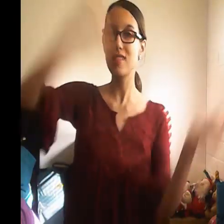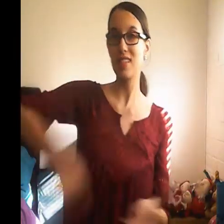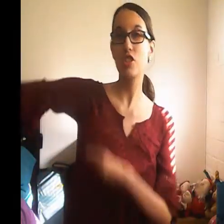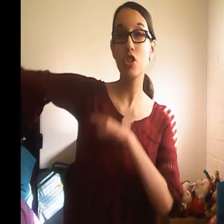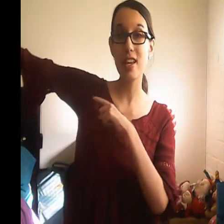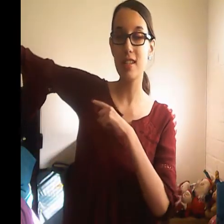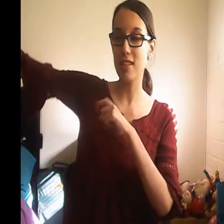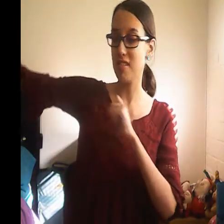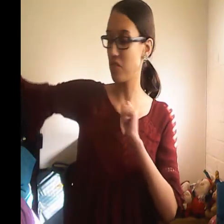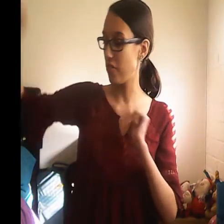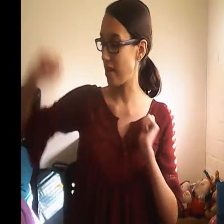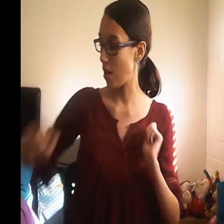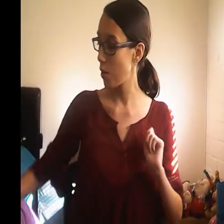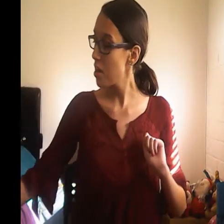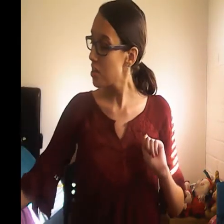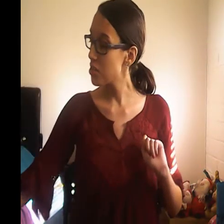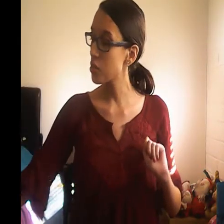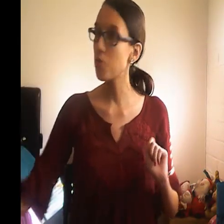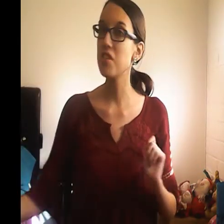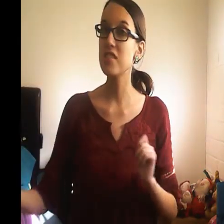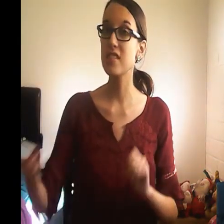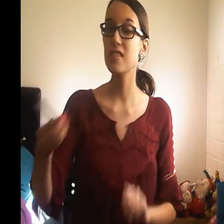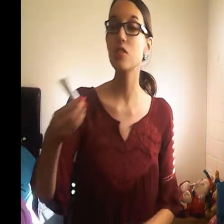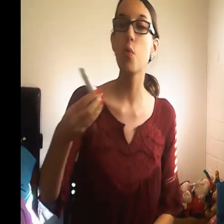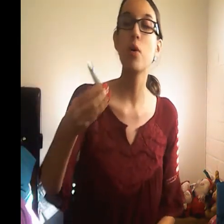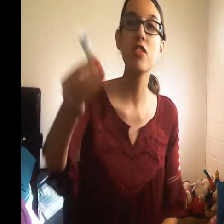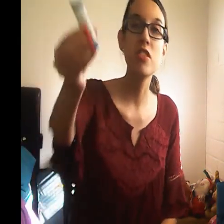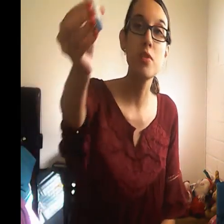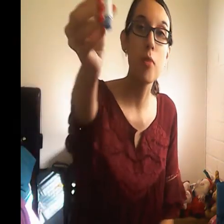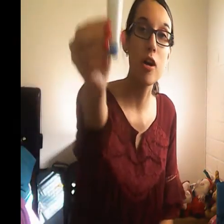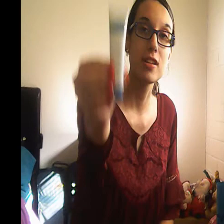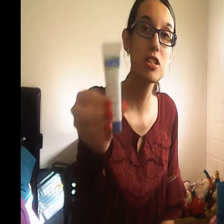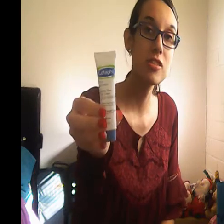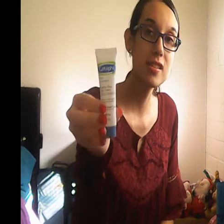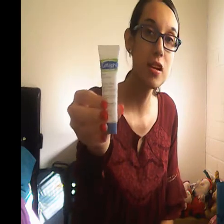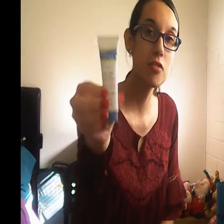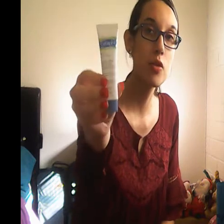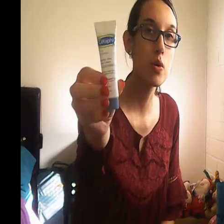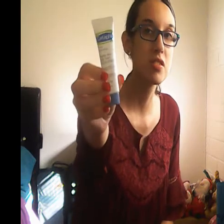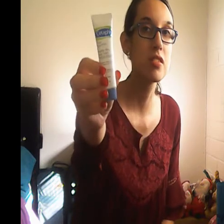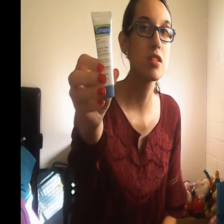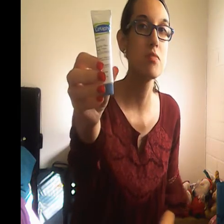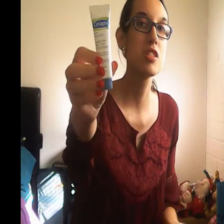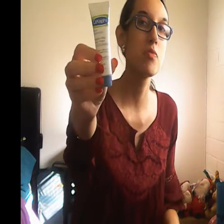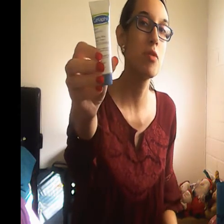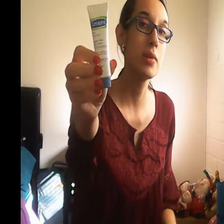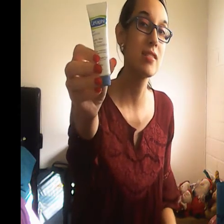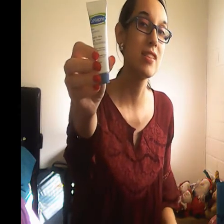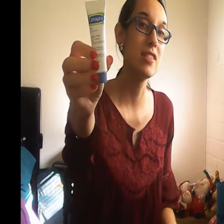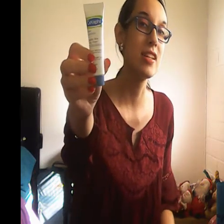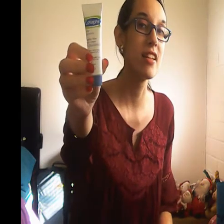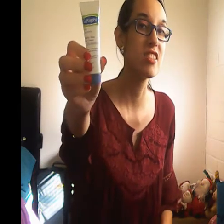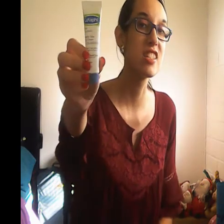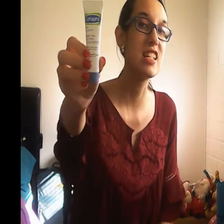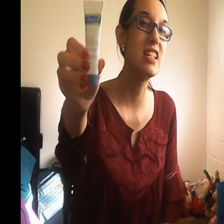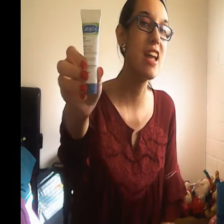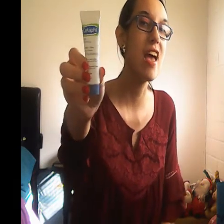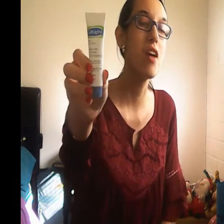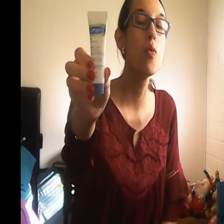let's get straight into this video so this is what the product looks like of course it's going to be small because i did get this in a